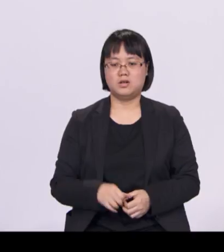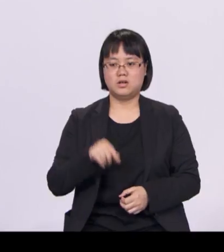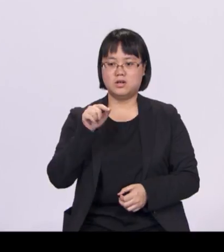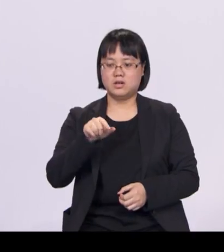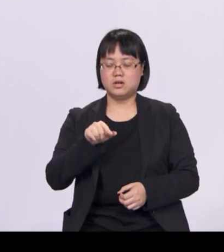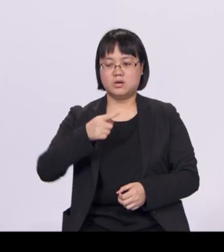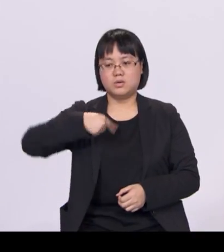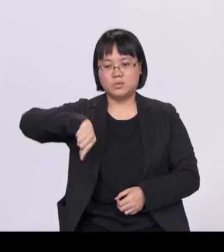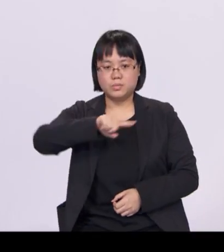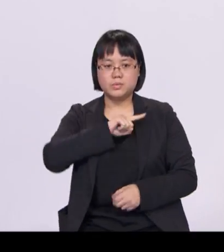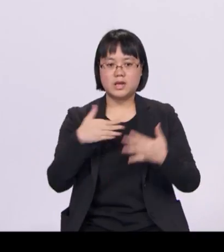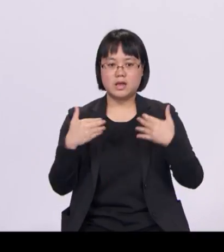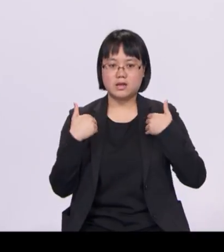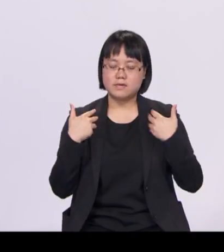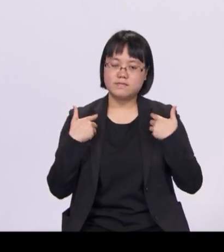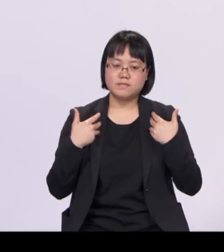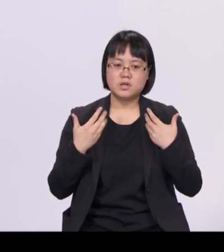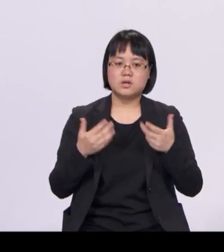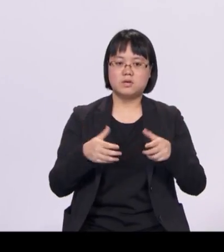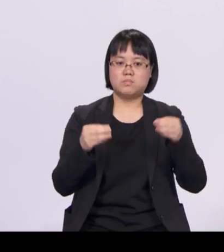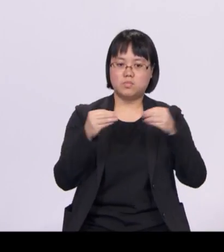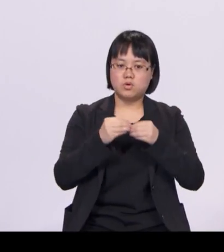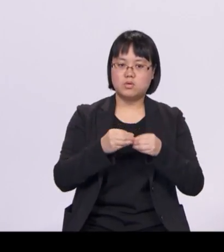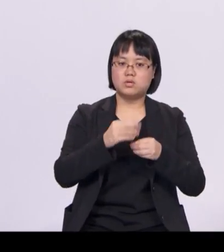major cyber attacks to online self-radicalisation.